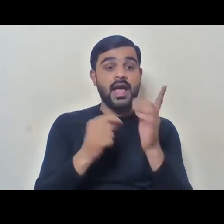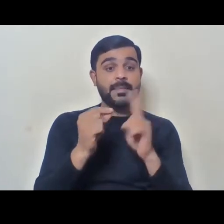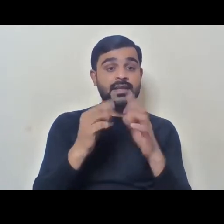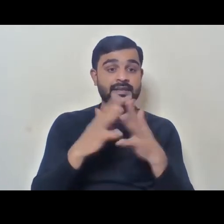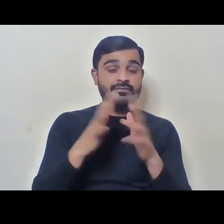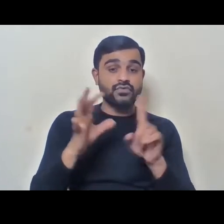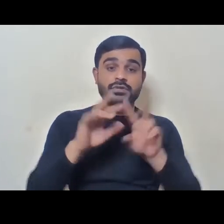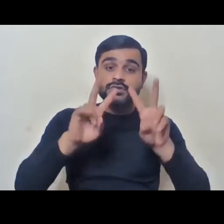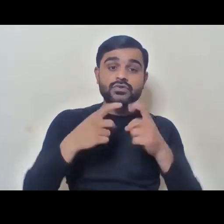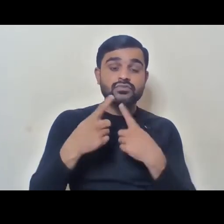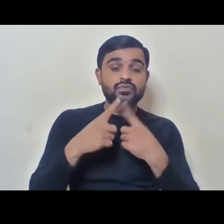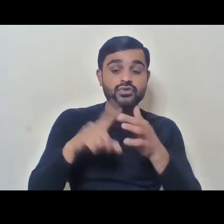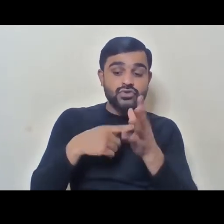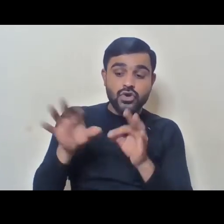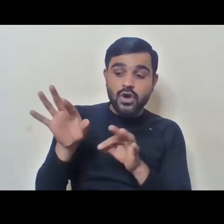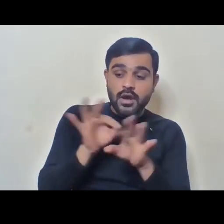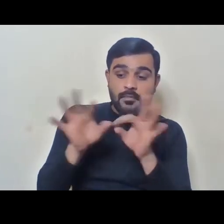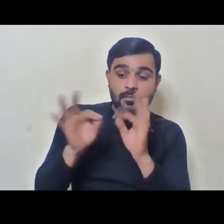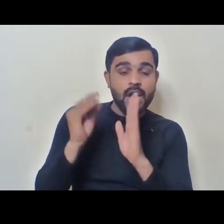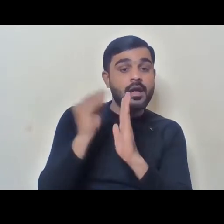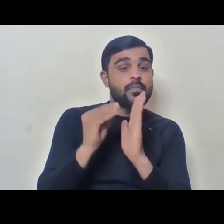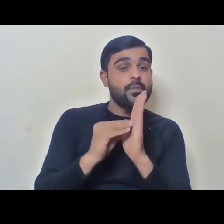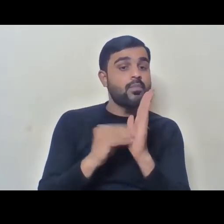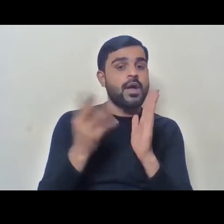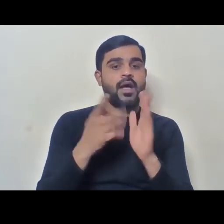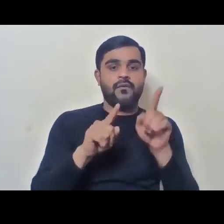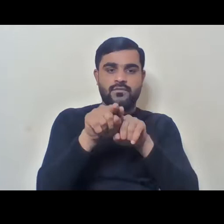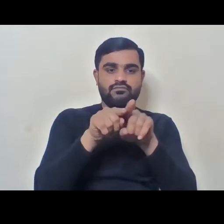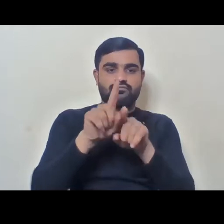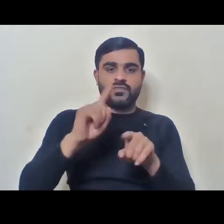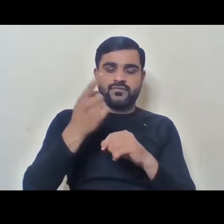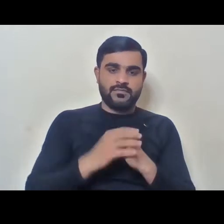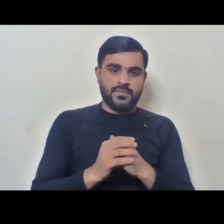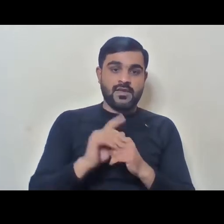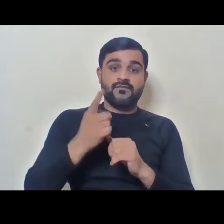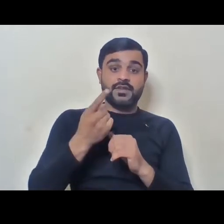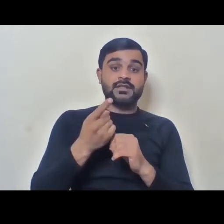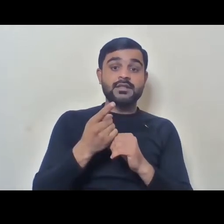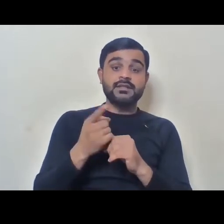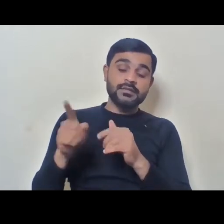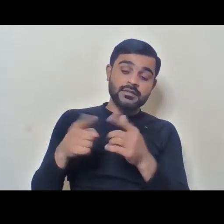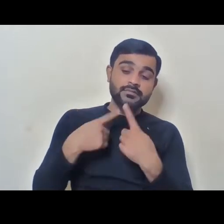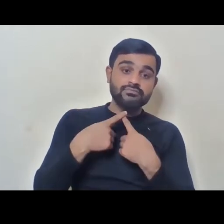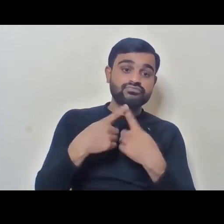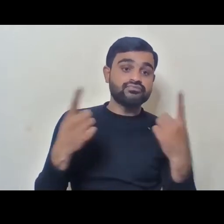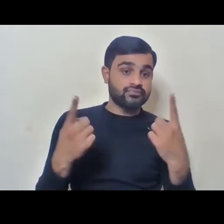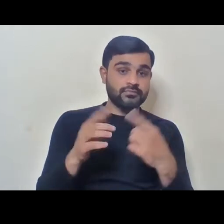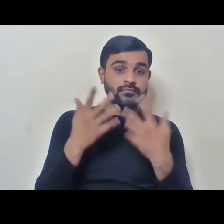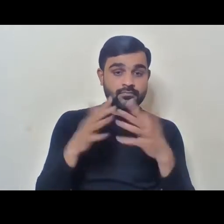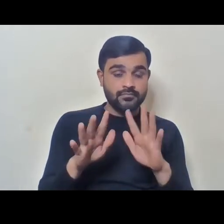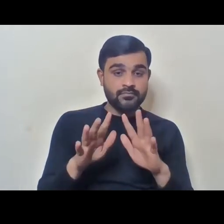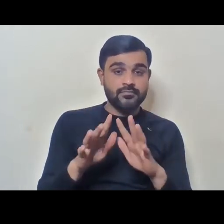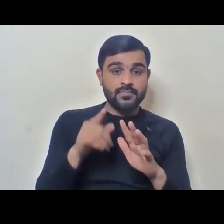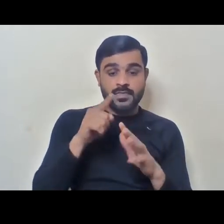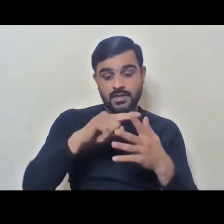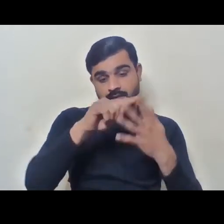posts should be filled up. So first, for example, the first round when the posts are notified, they will be notified in